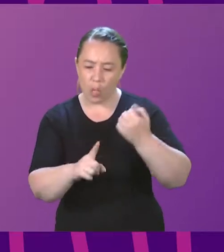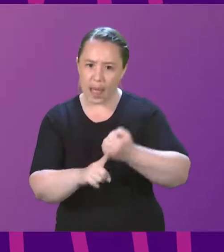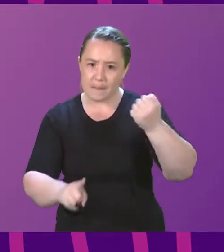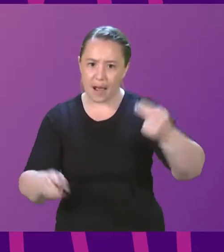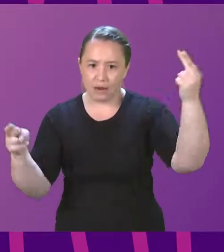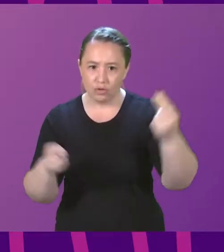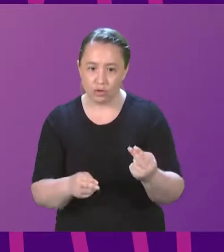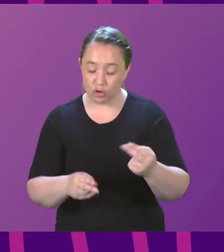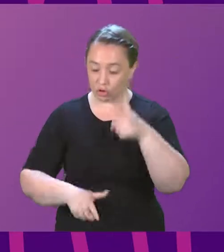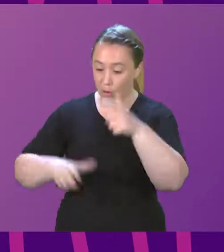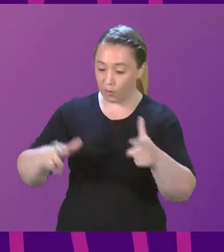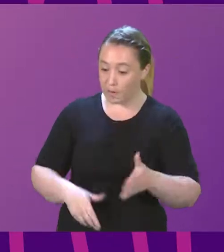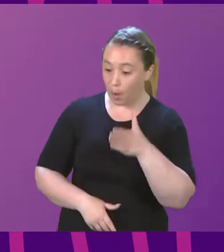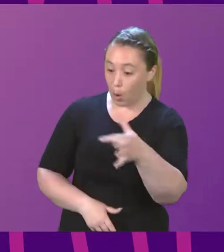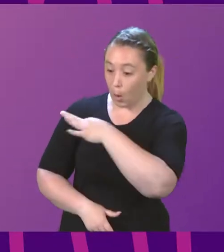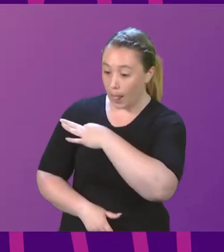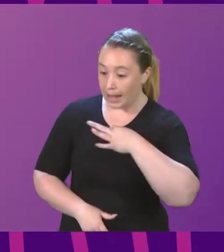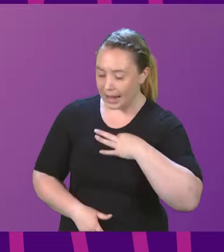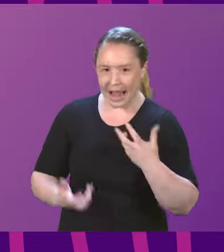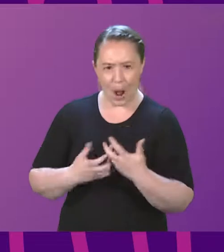those entering clinics? Minister.